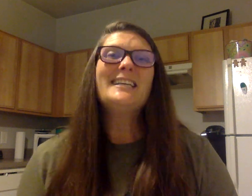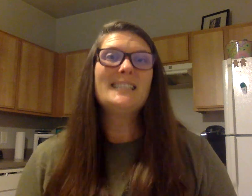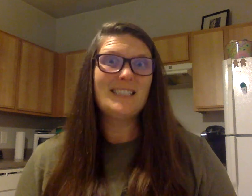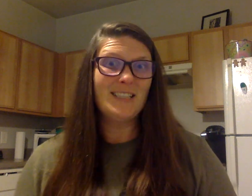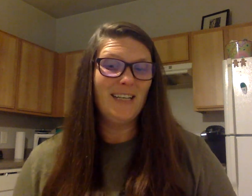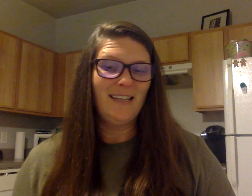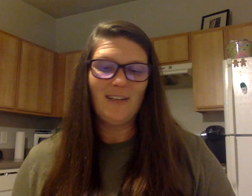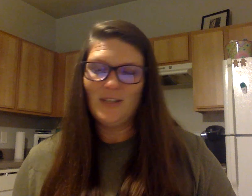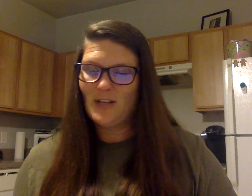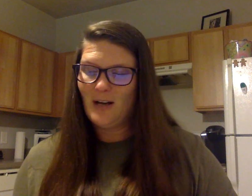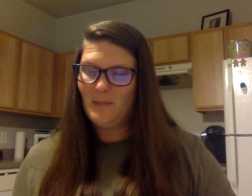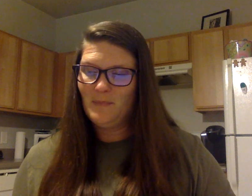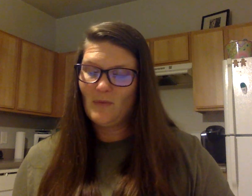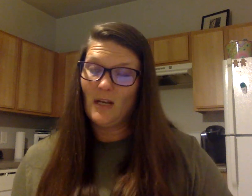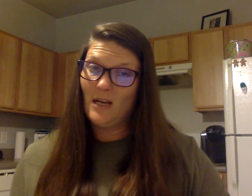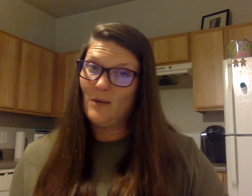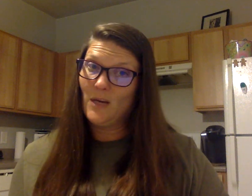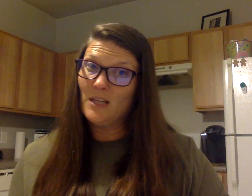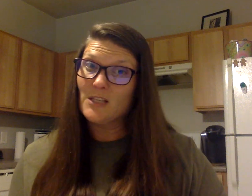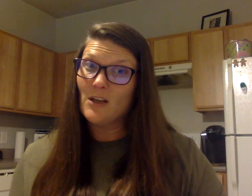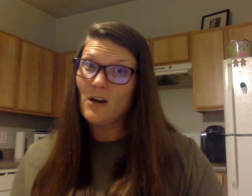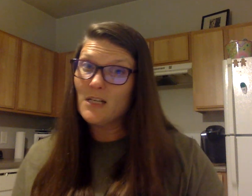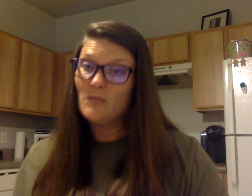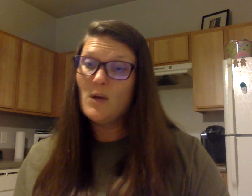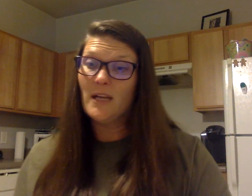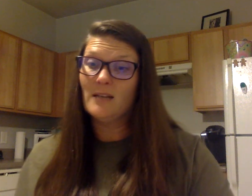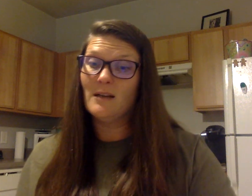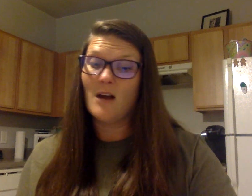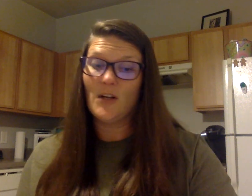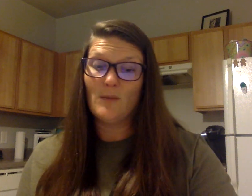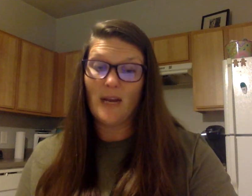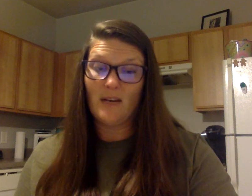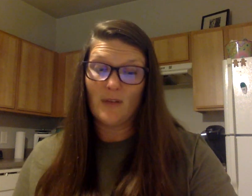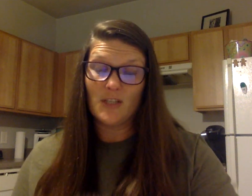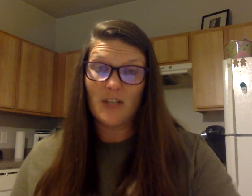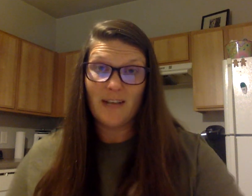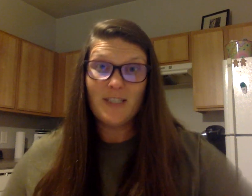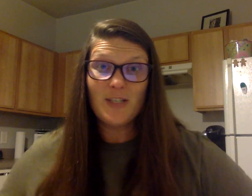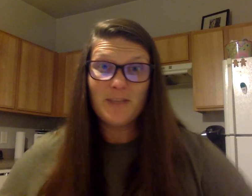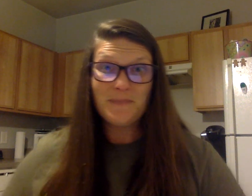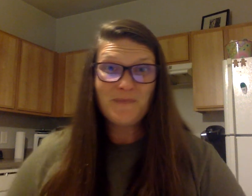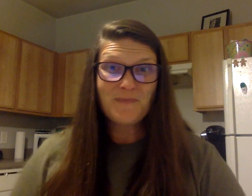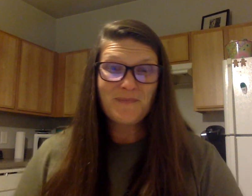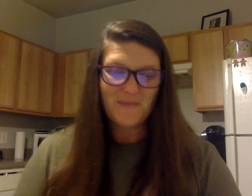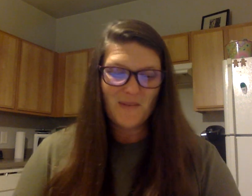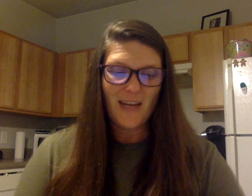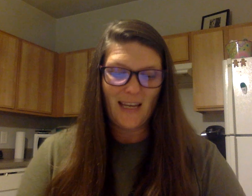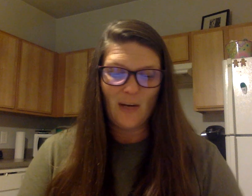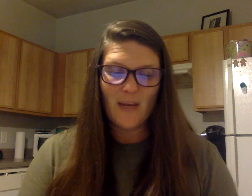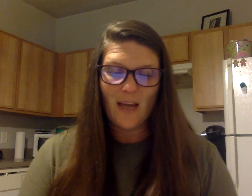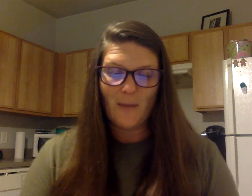Sun. Good job. And now we're getting to the hardest one. Are you ready for the challenge? Okay. Here we go.